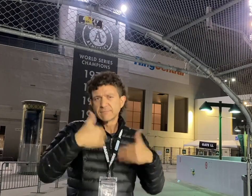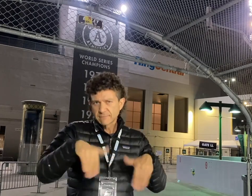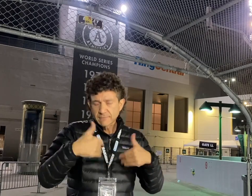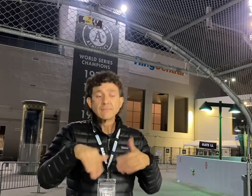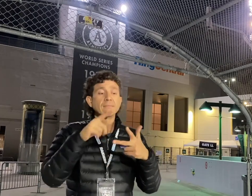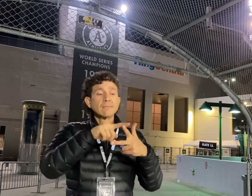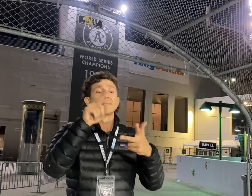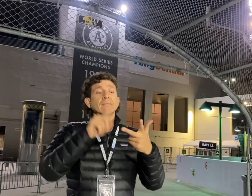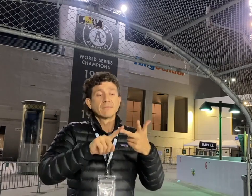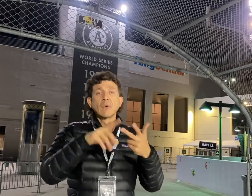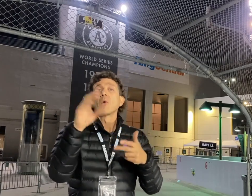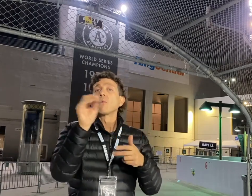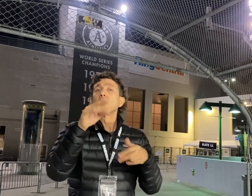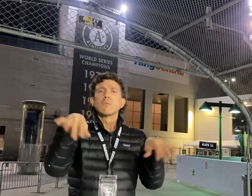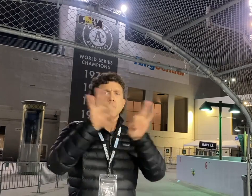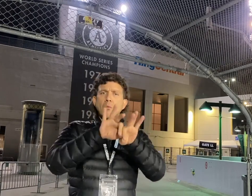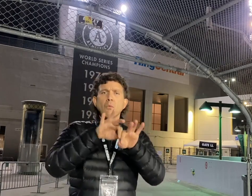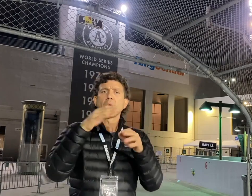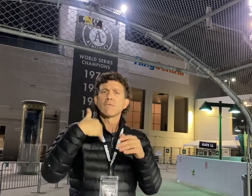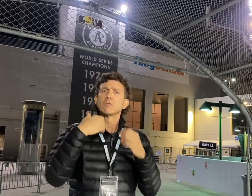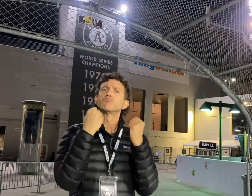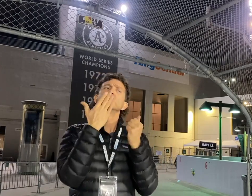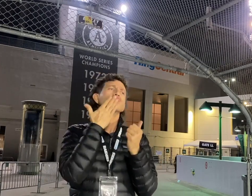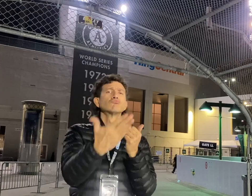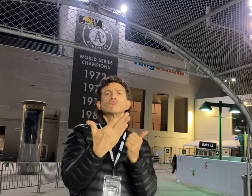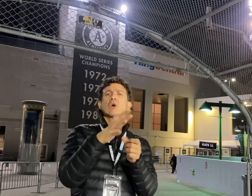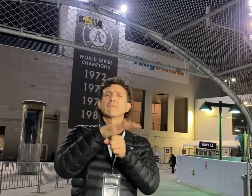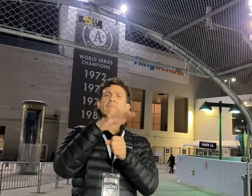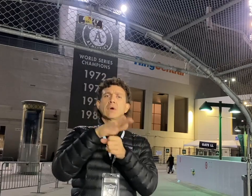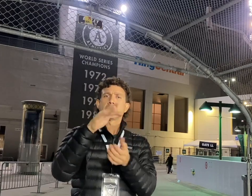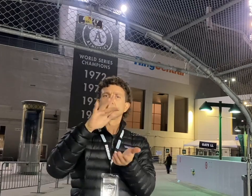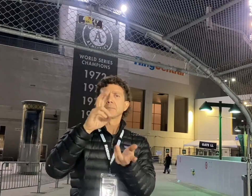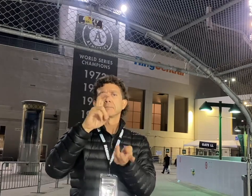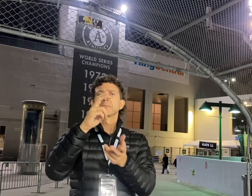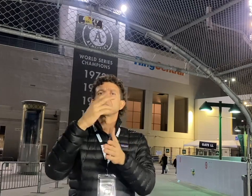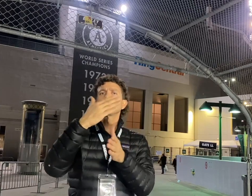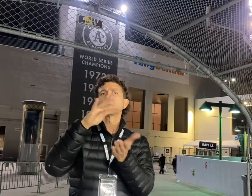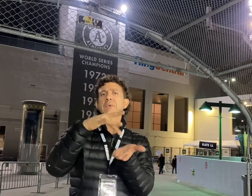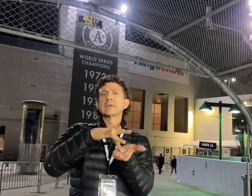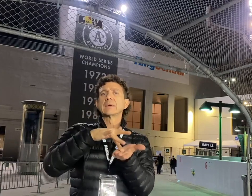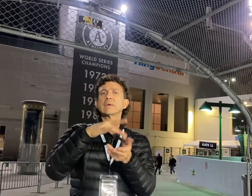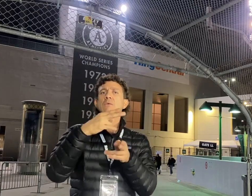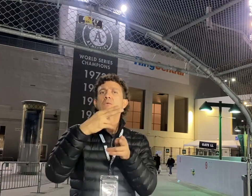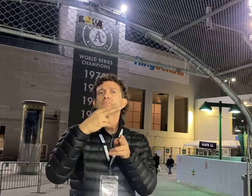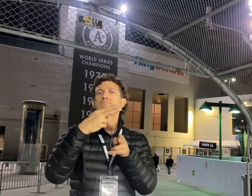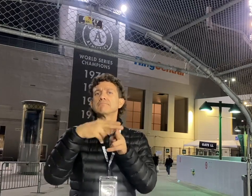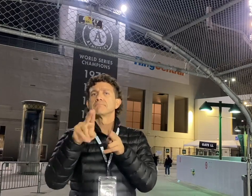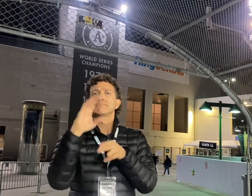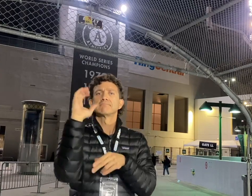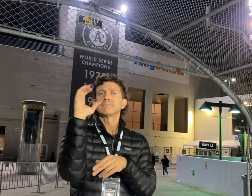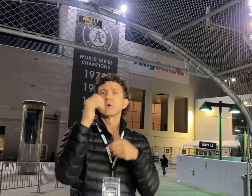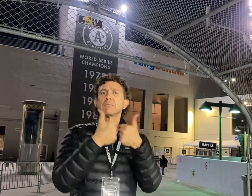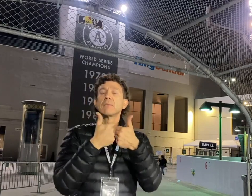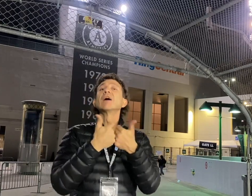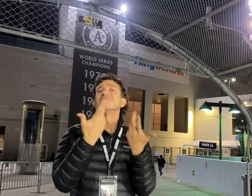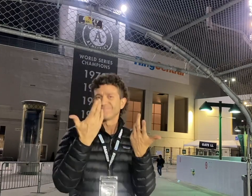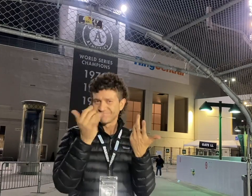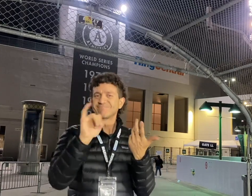Thirdly, ensure a consistent short passing game, making good use of the tight ends with a surprise deep